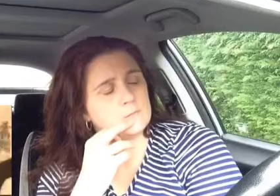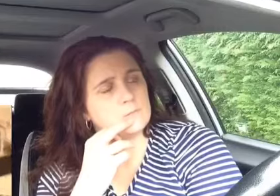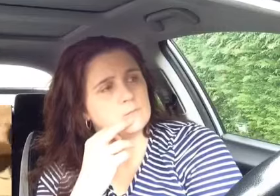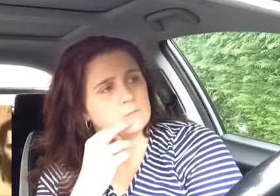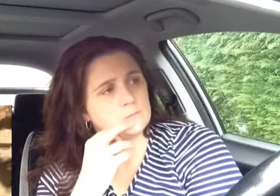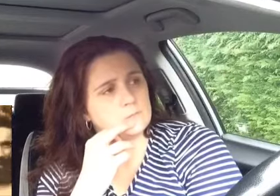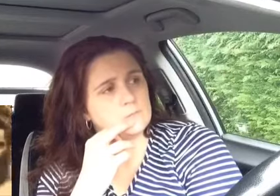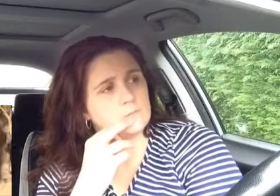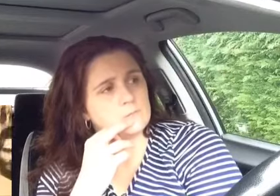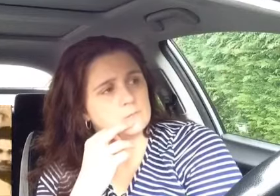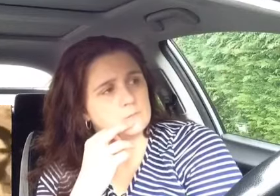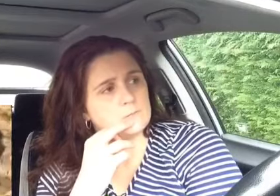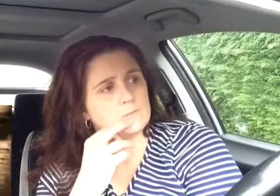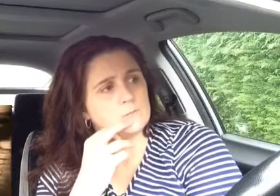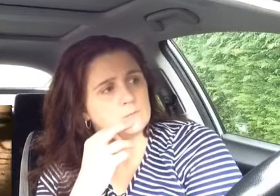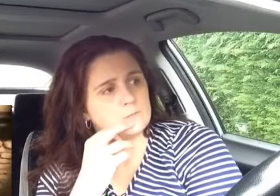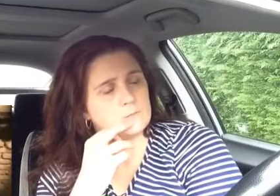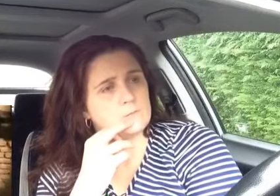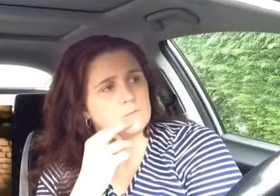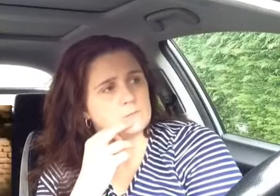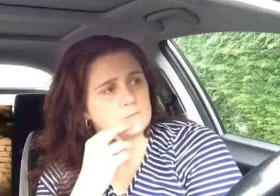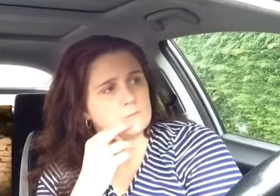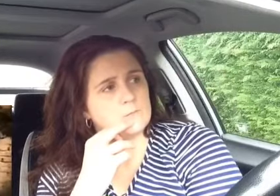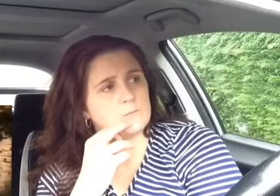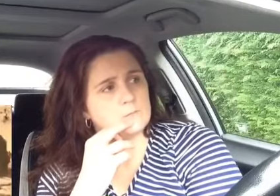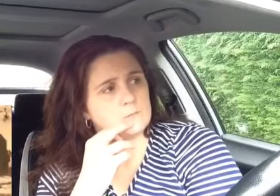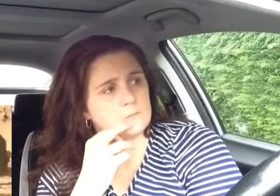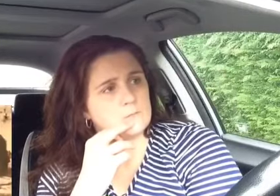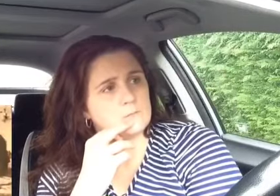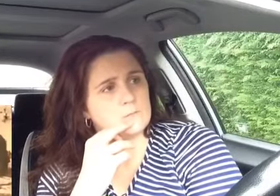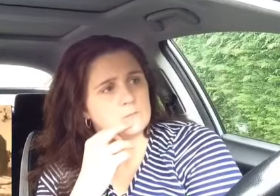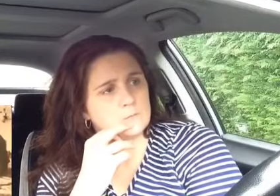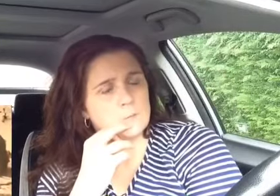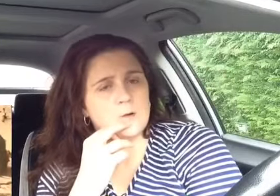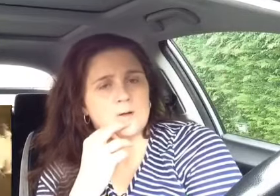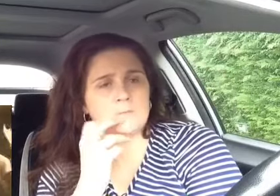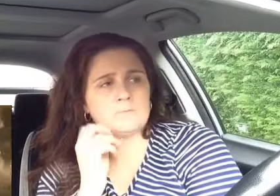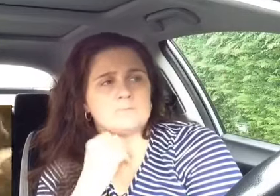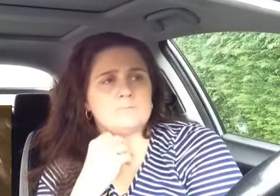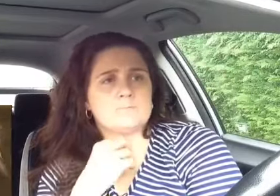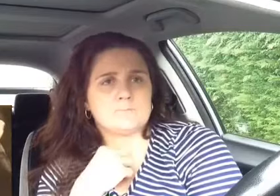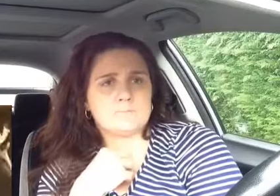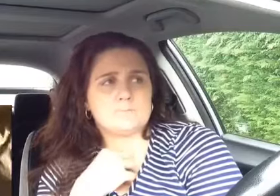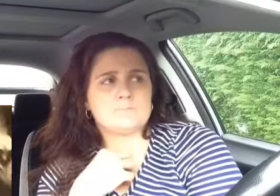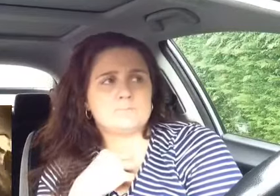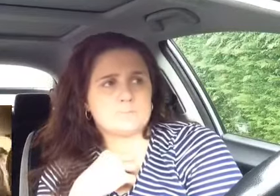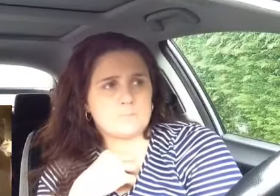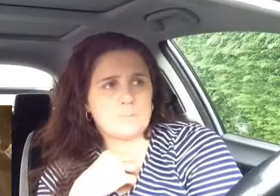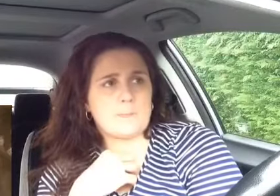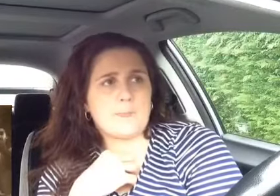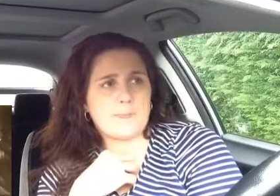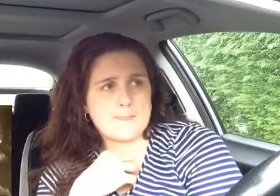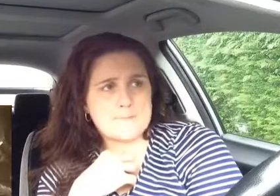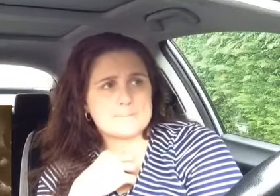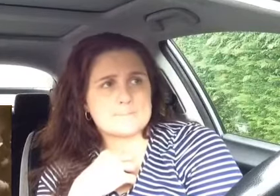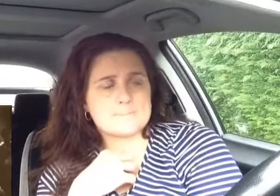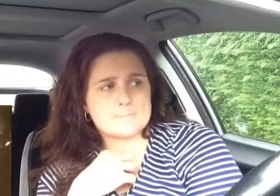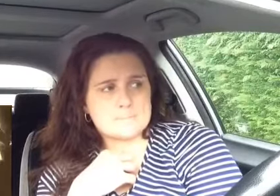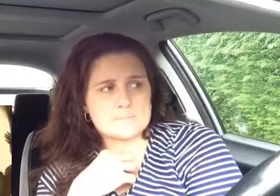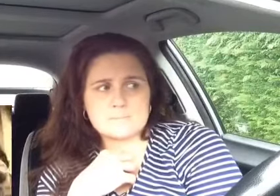not you who changes the system it's the system that will eventually change you. There is usually nothing wrong with compromising a situation but